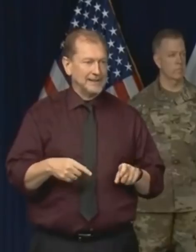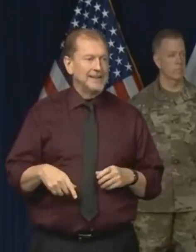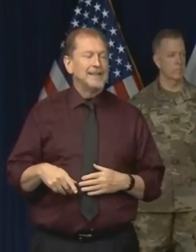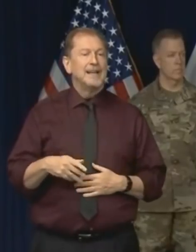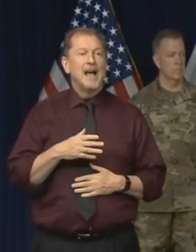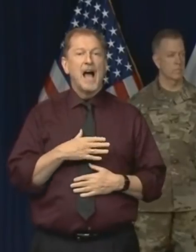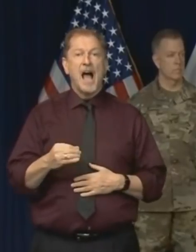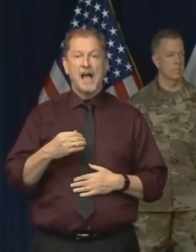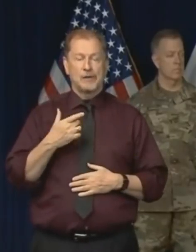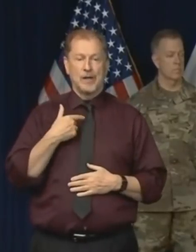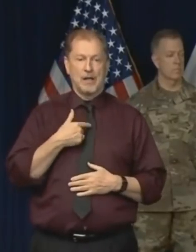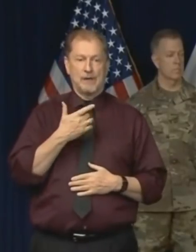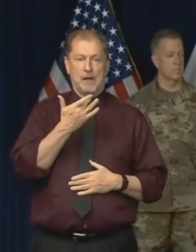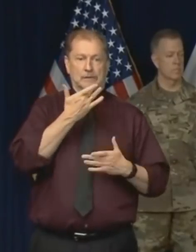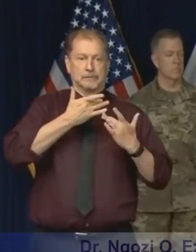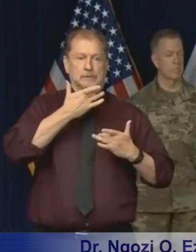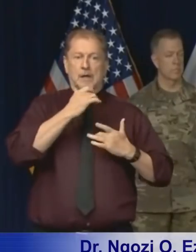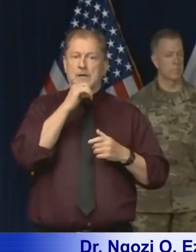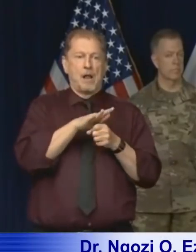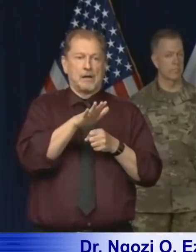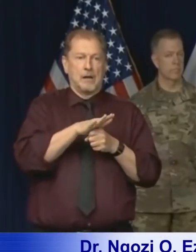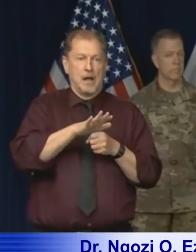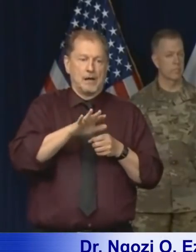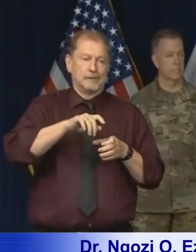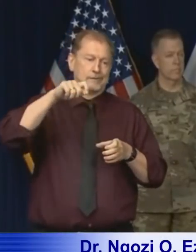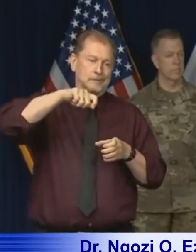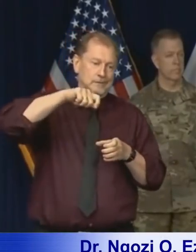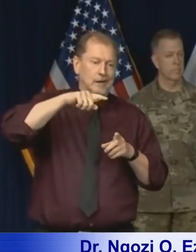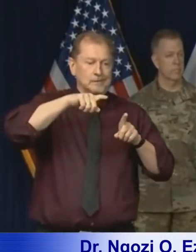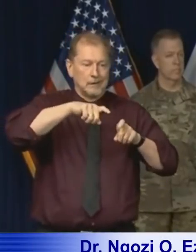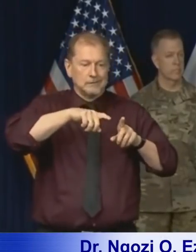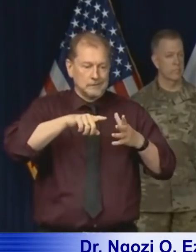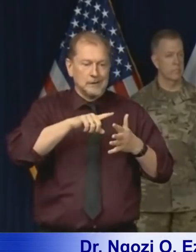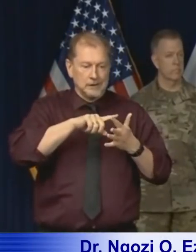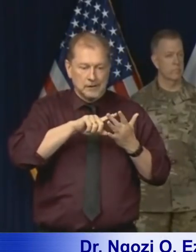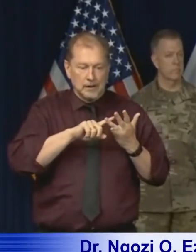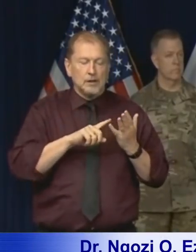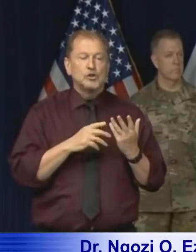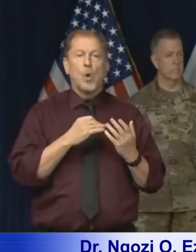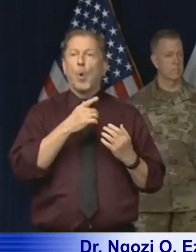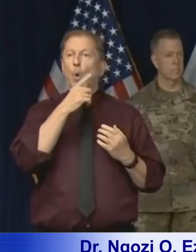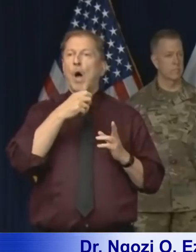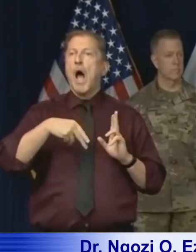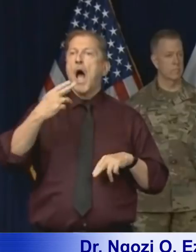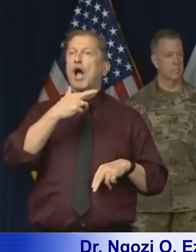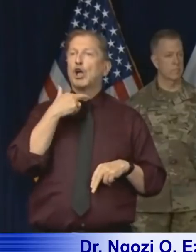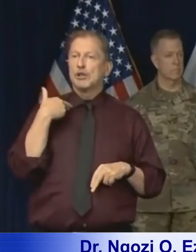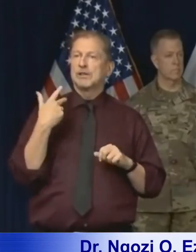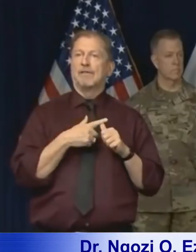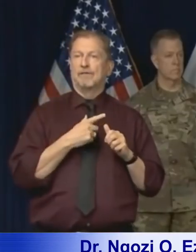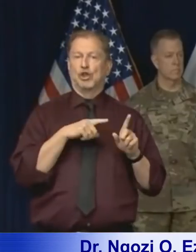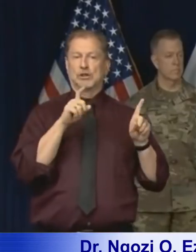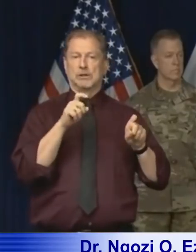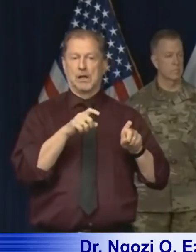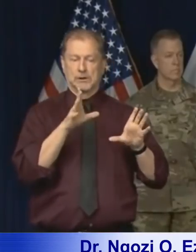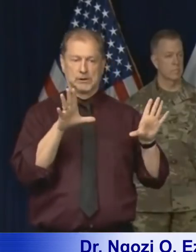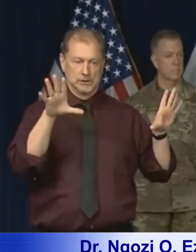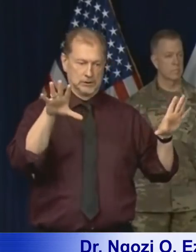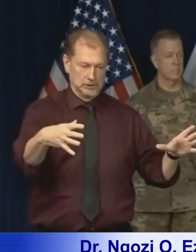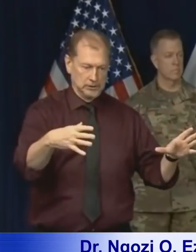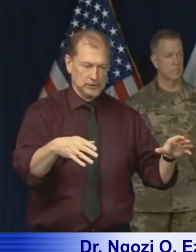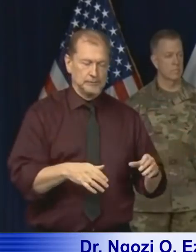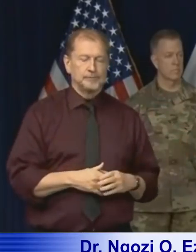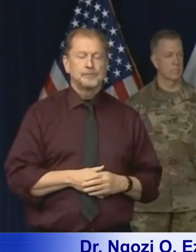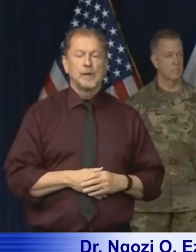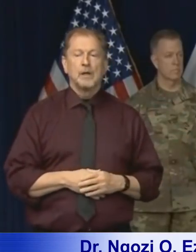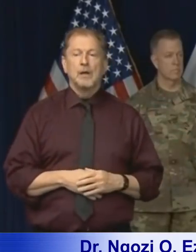testing materials, and so then we're trying to find our highest-risk people in terms of doing the testing in the first place. But on the death